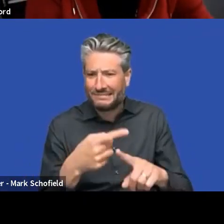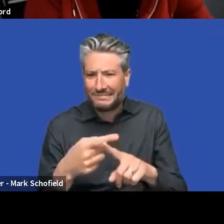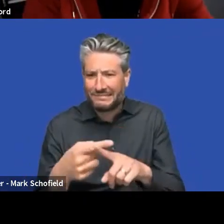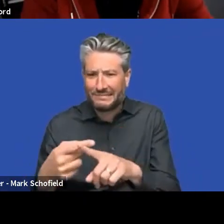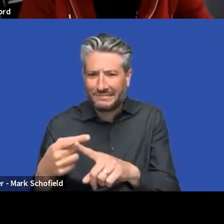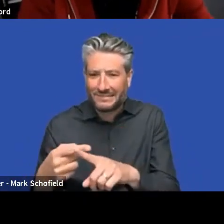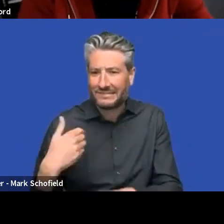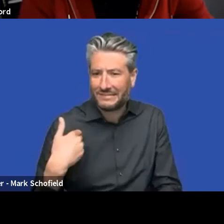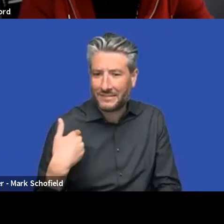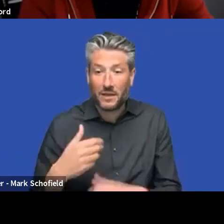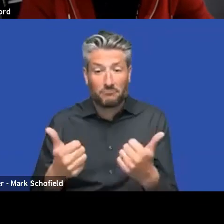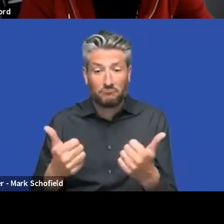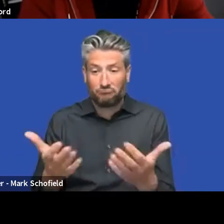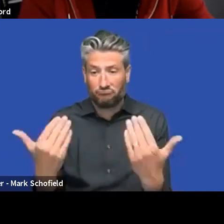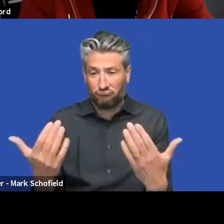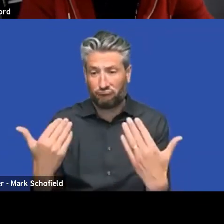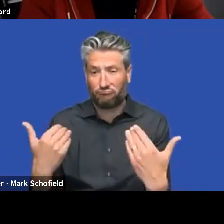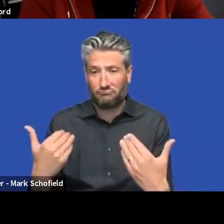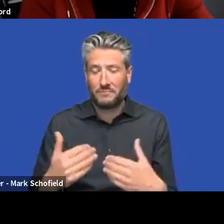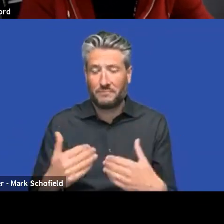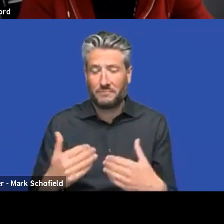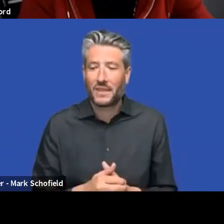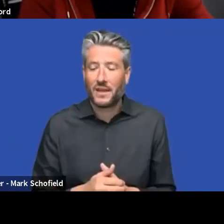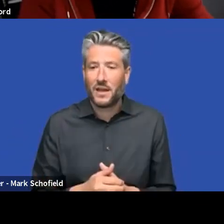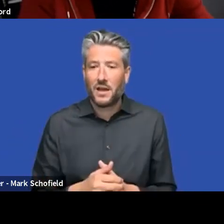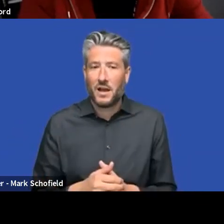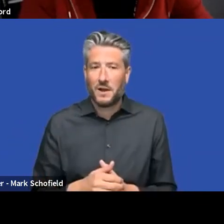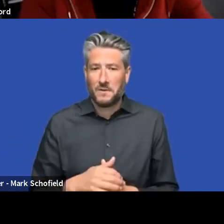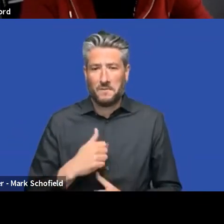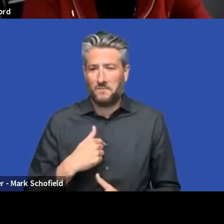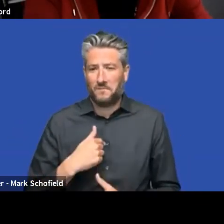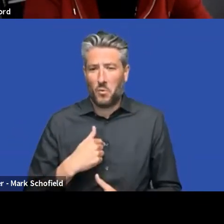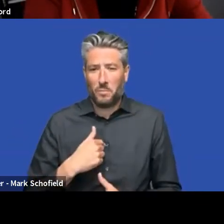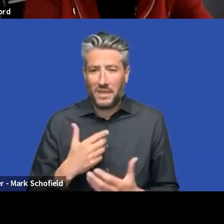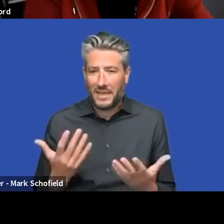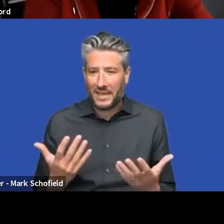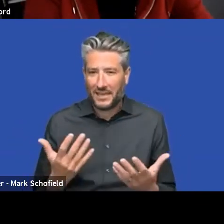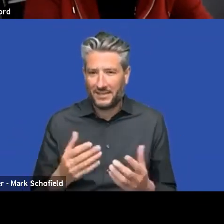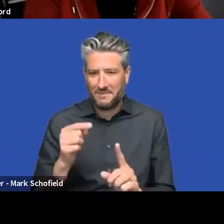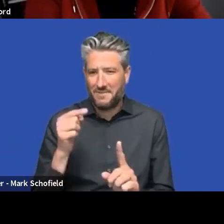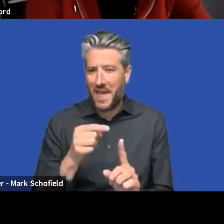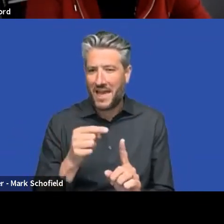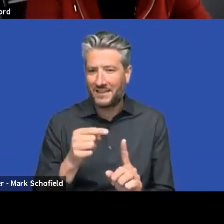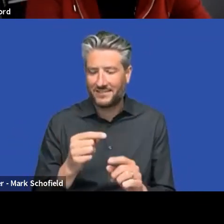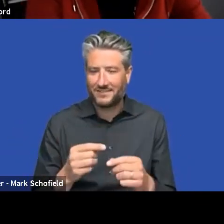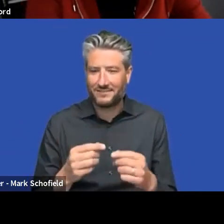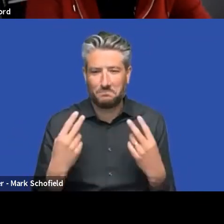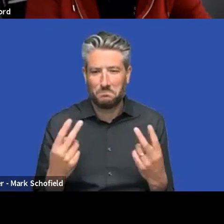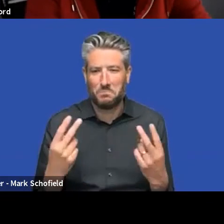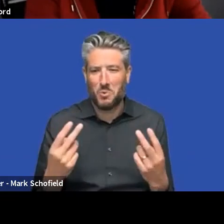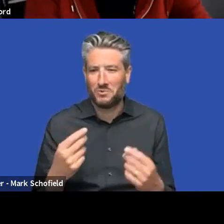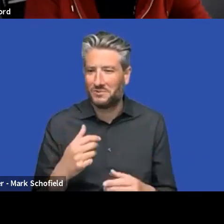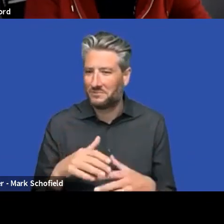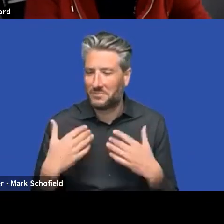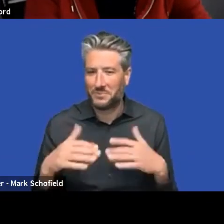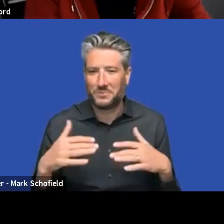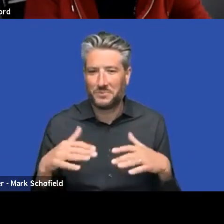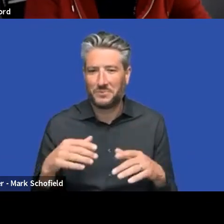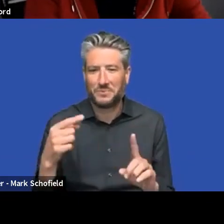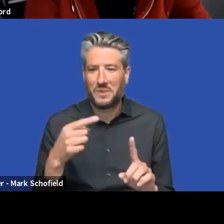me, that's like, um, that's, that's, that's a big milestone. Um, so that's what I'm looking forward